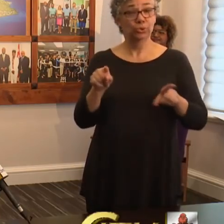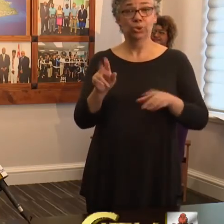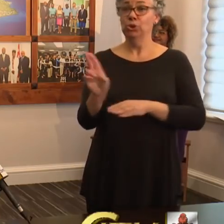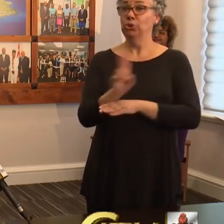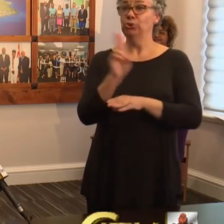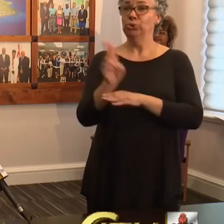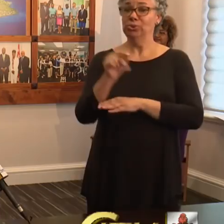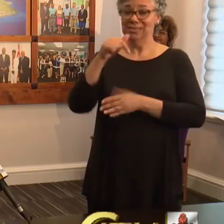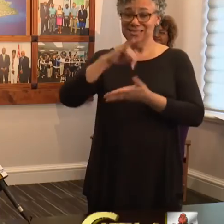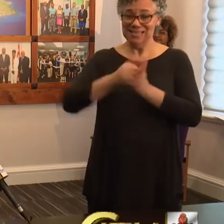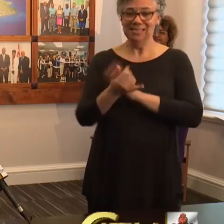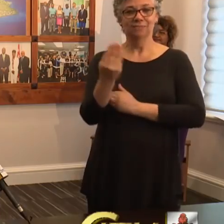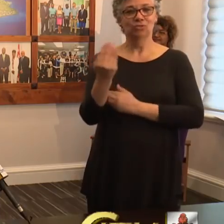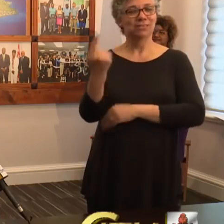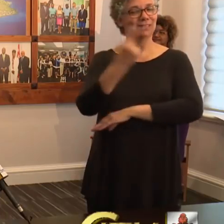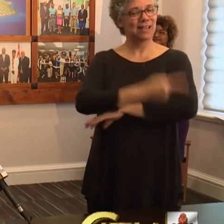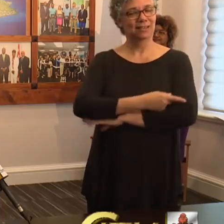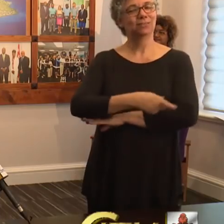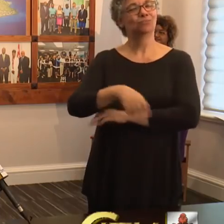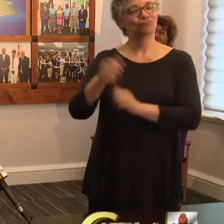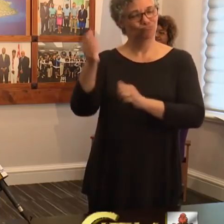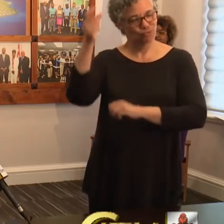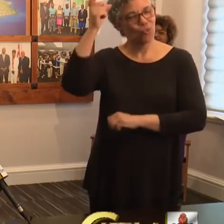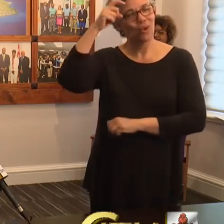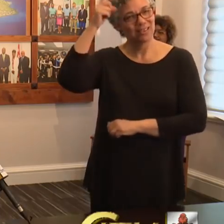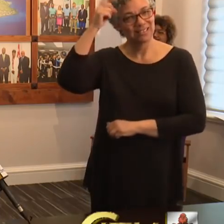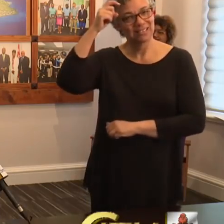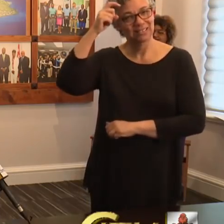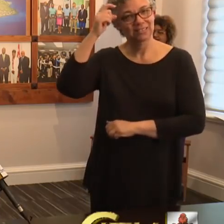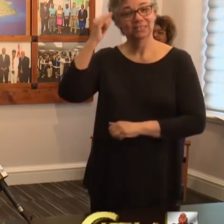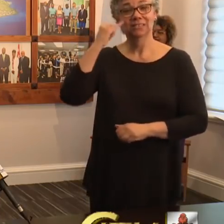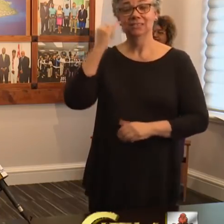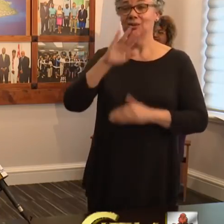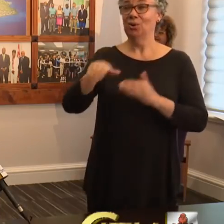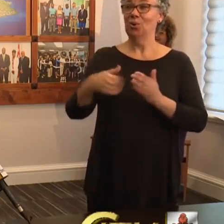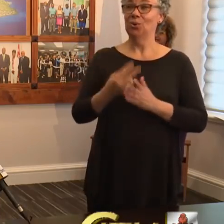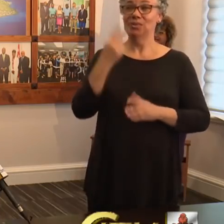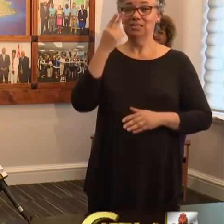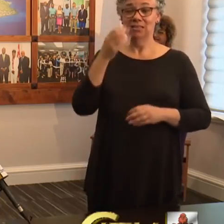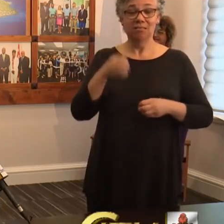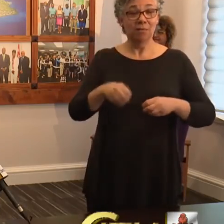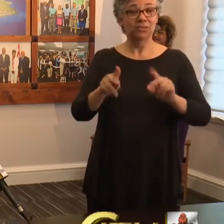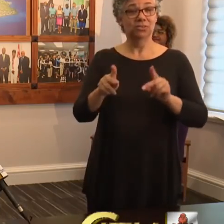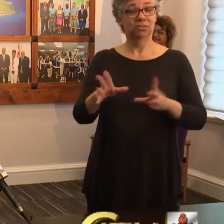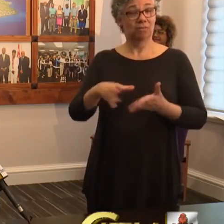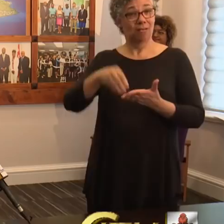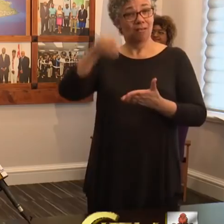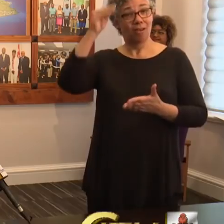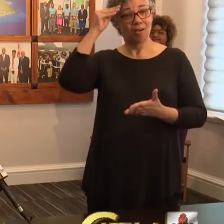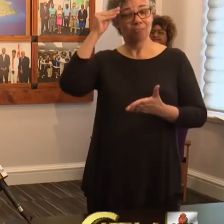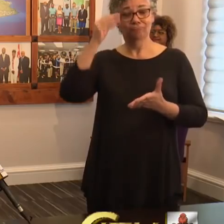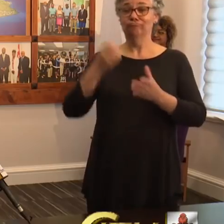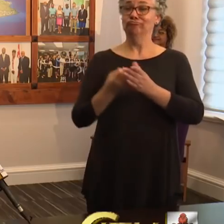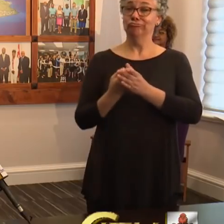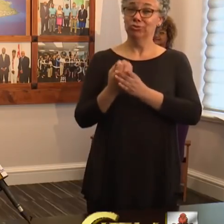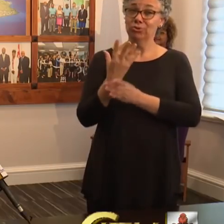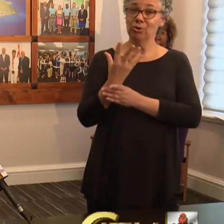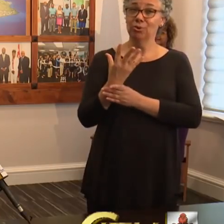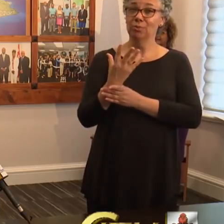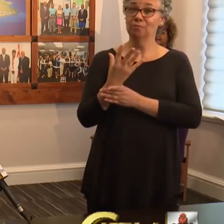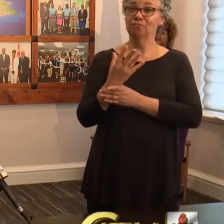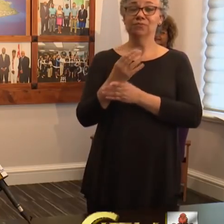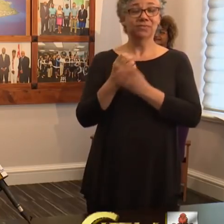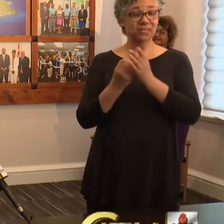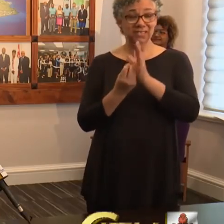14 days wisely. If all of us see this as an opportunity to learn to grow to